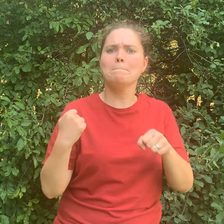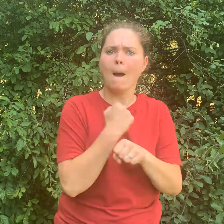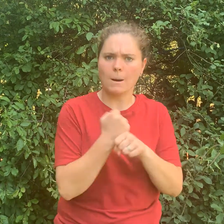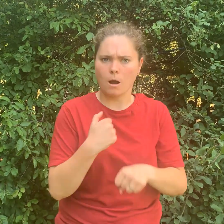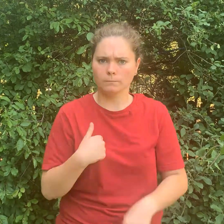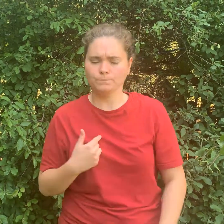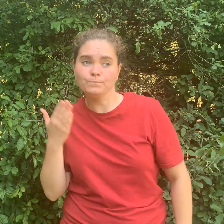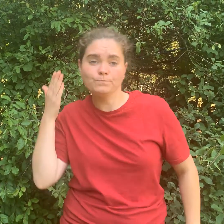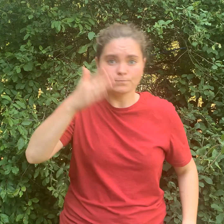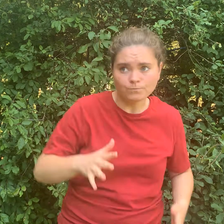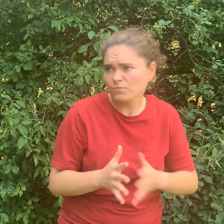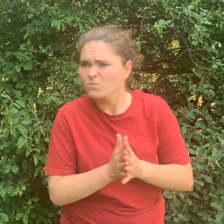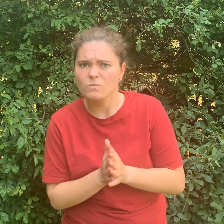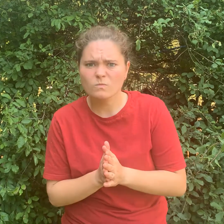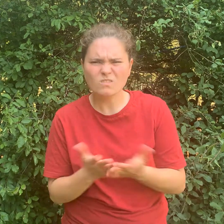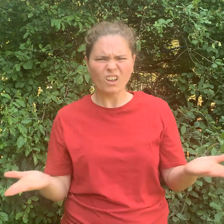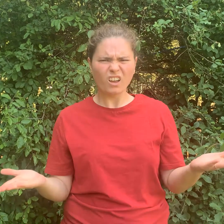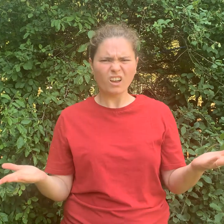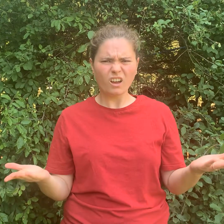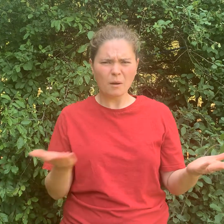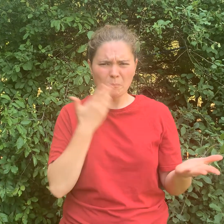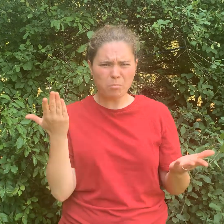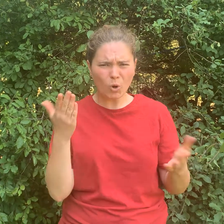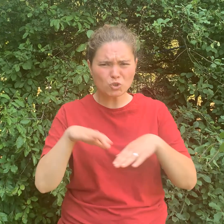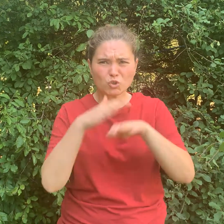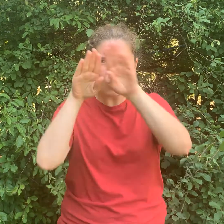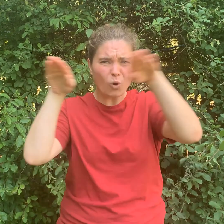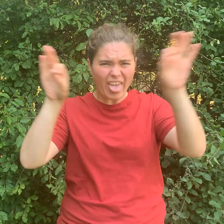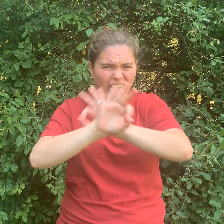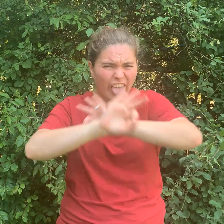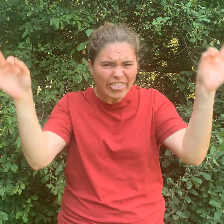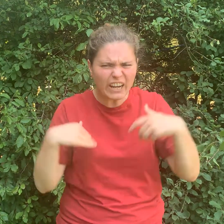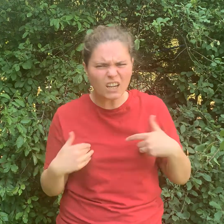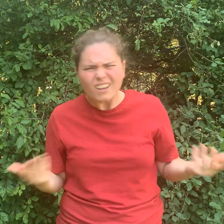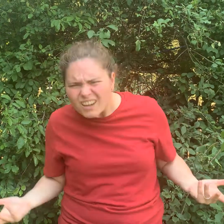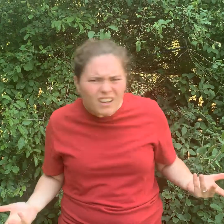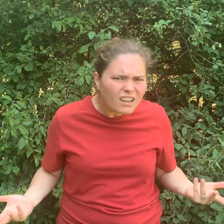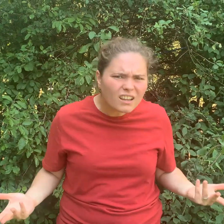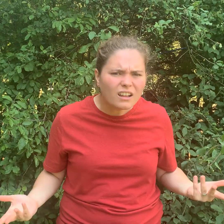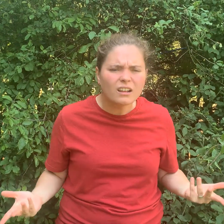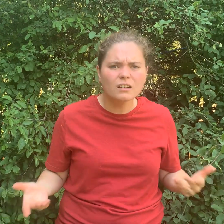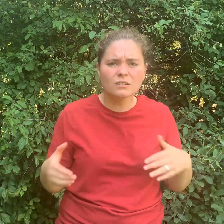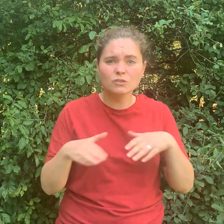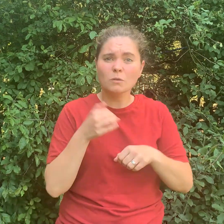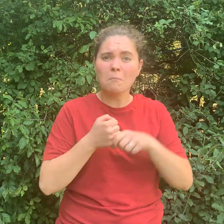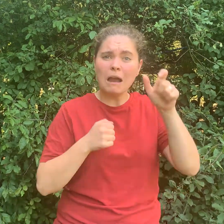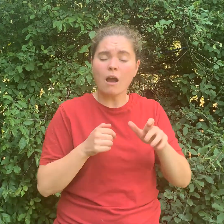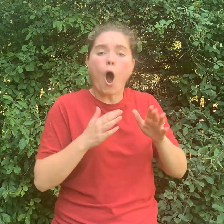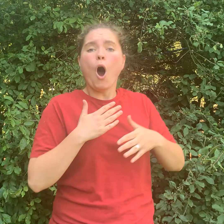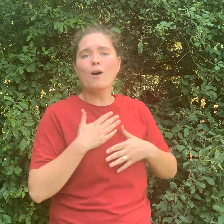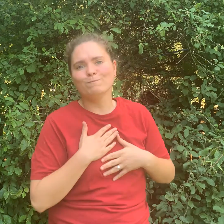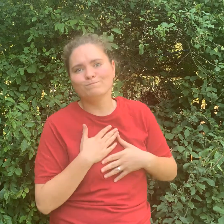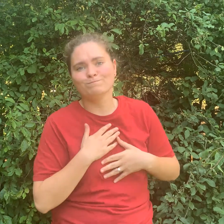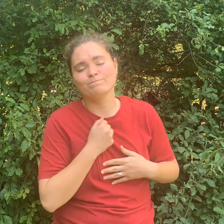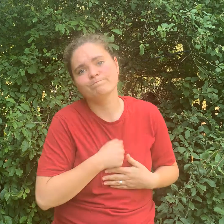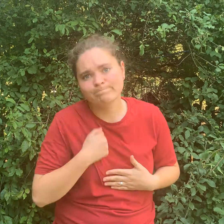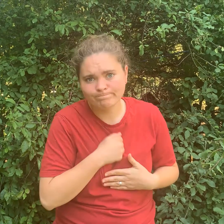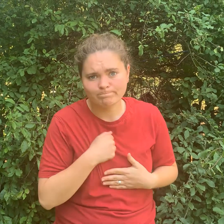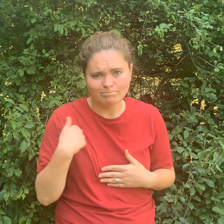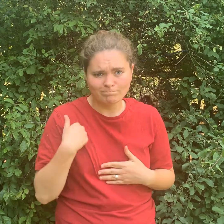So I went to the shoemaker. But all of the shelves, there were no shoes. The shoemaker said, Oh,